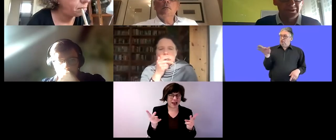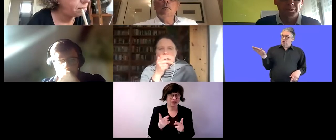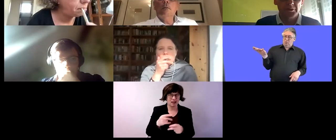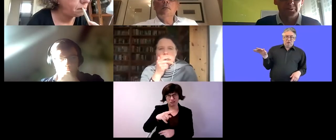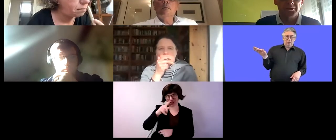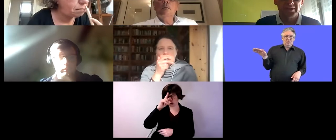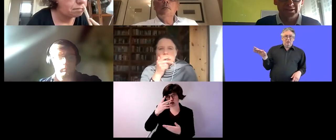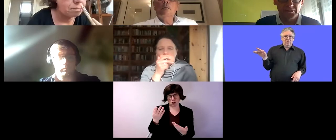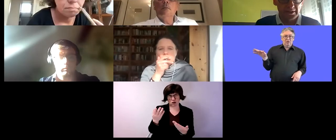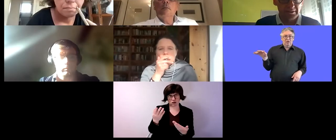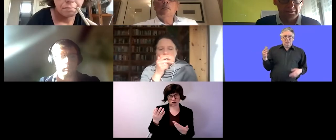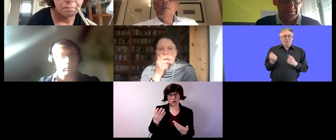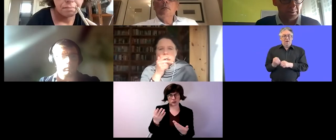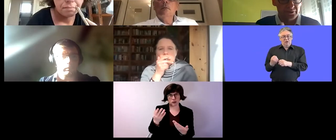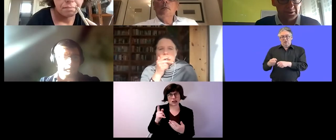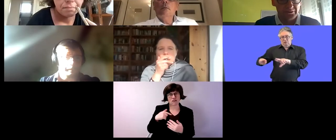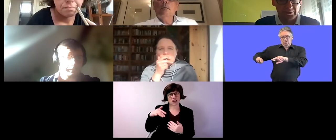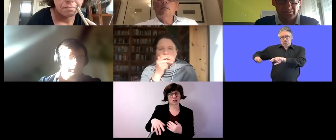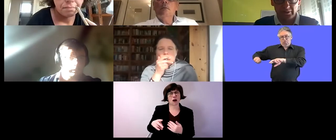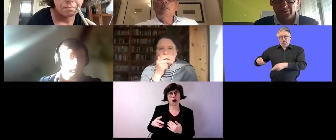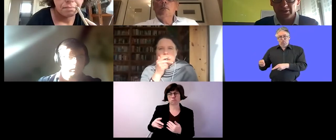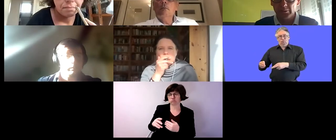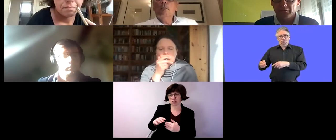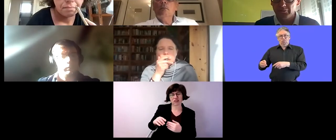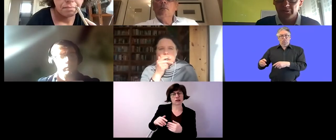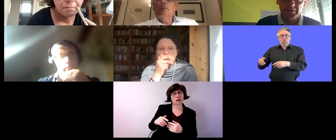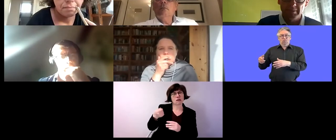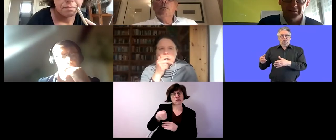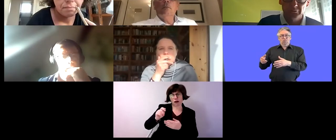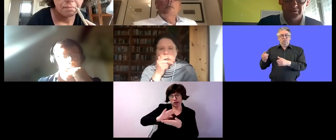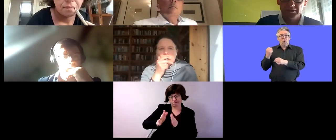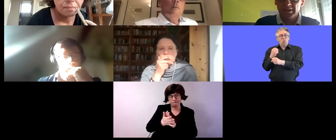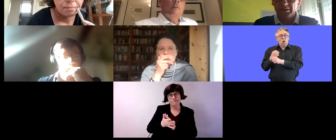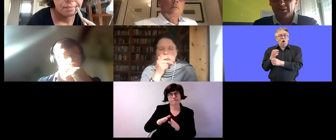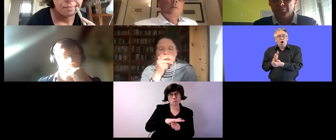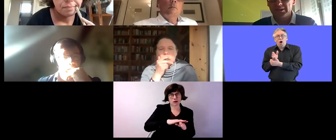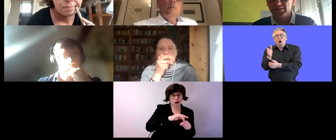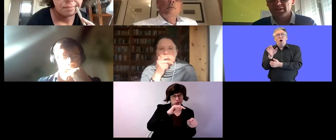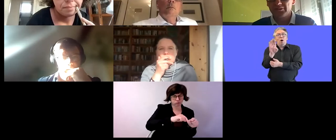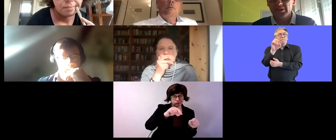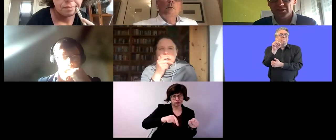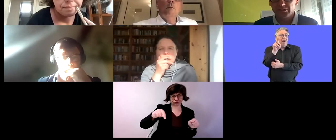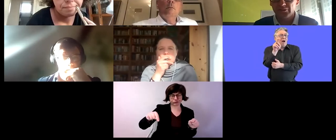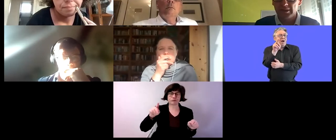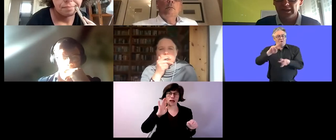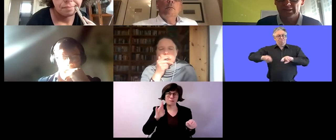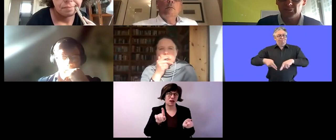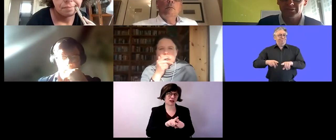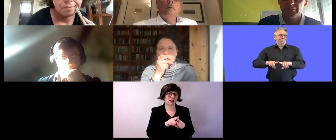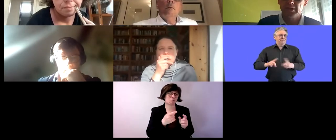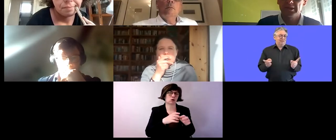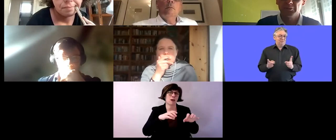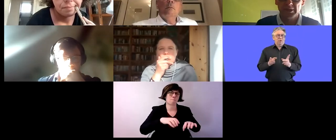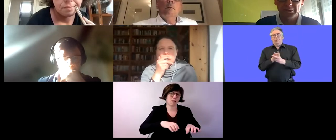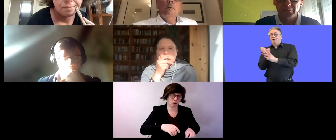agreements per per sector and belgium it's the same we have for the banks we have separate negotiations for collector